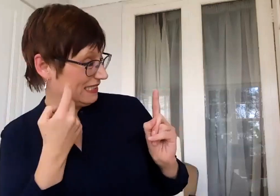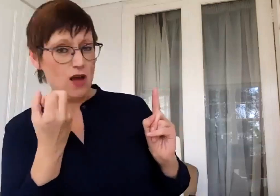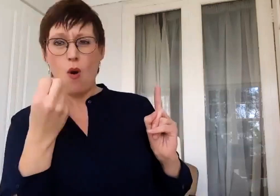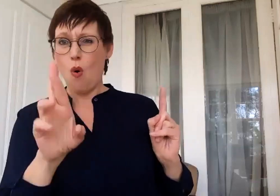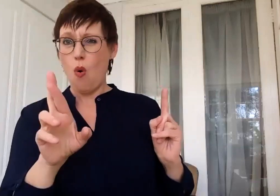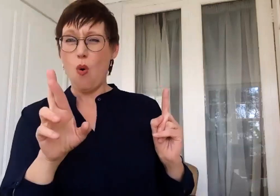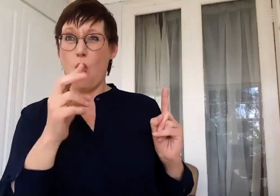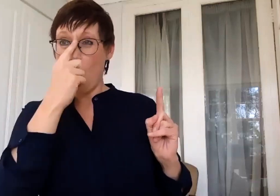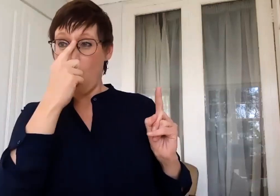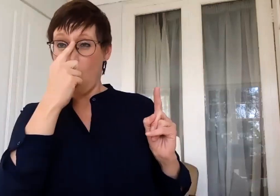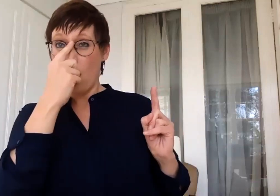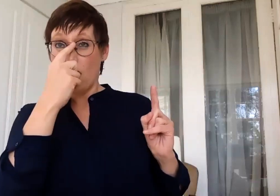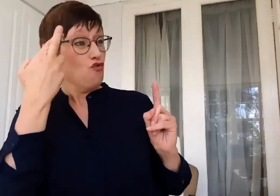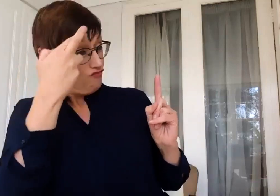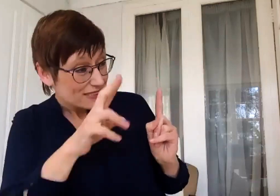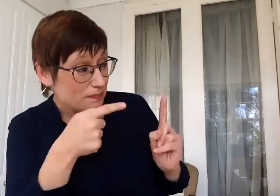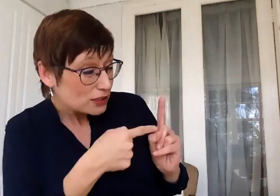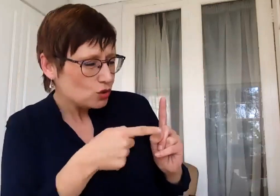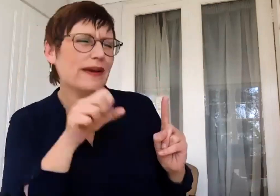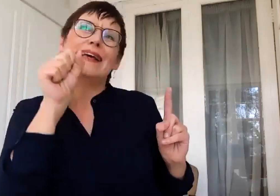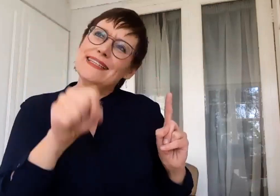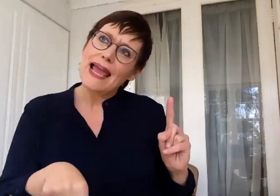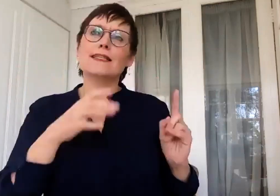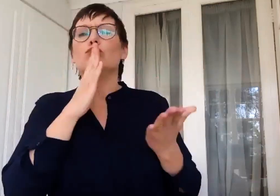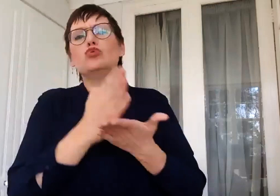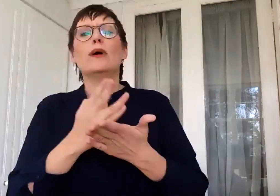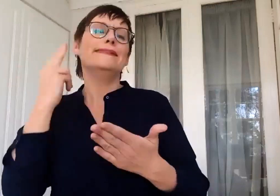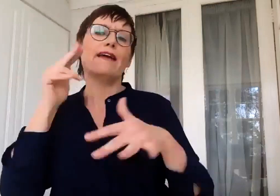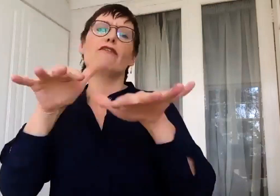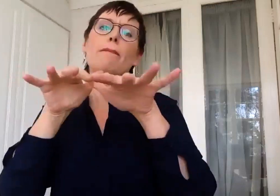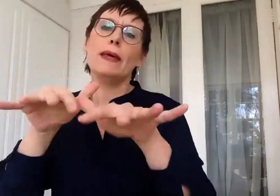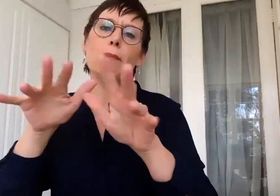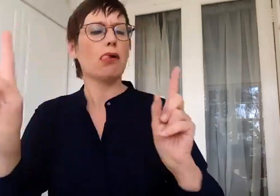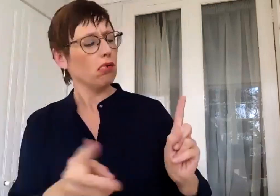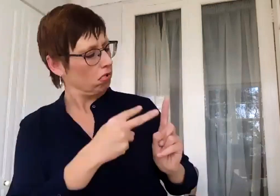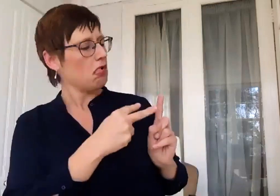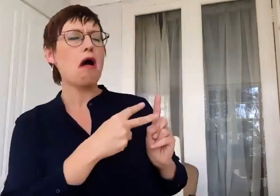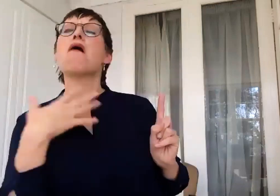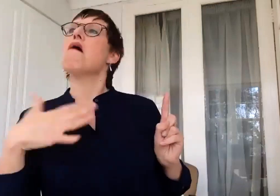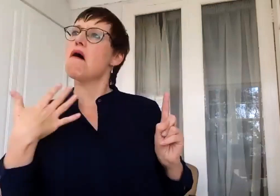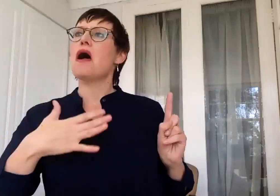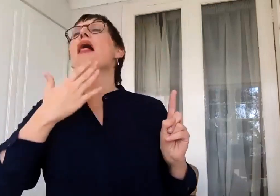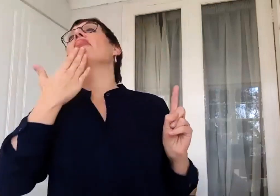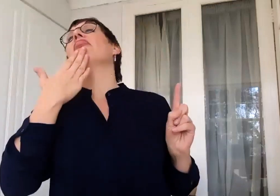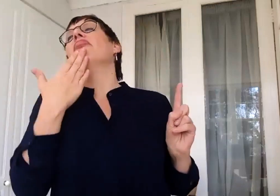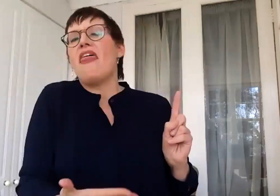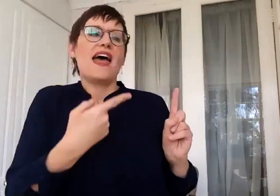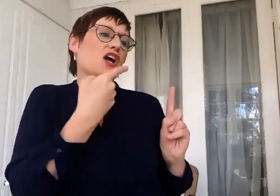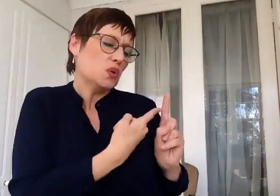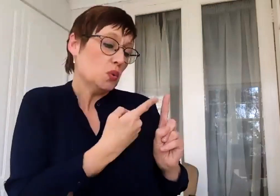I'm sure they are grateful to have academics take a serious and genuine interest in them,